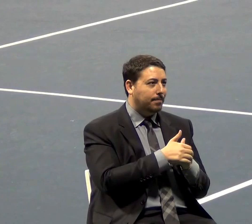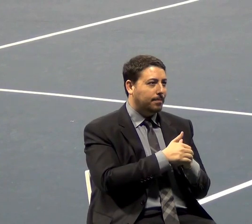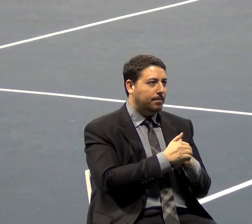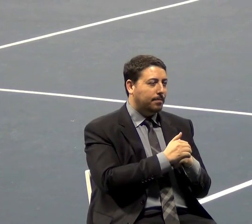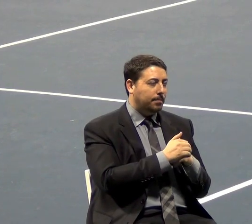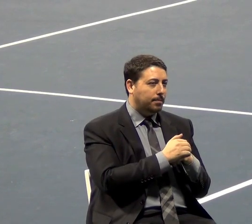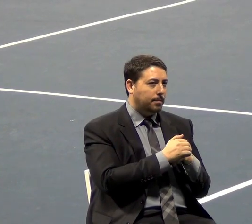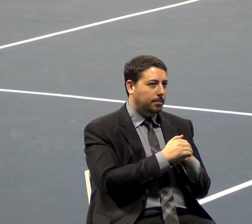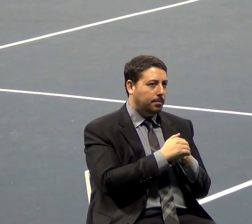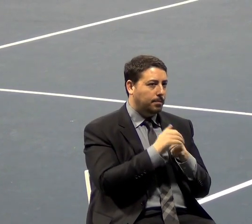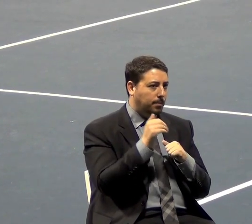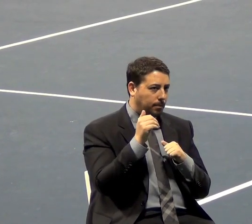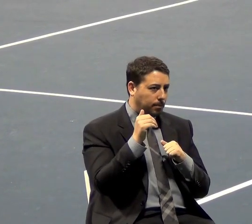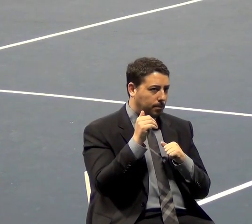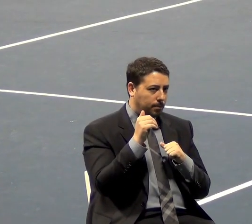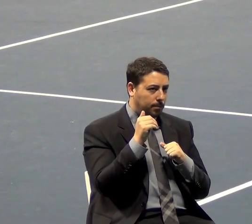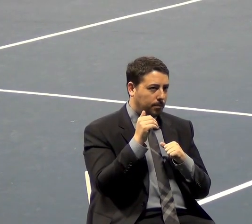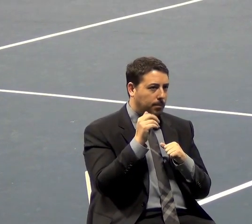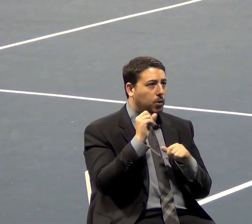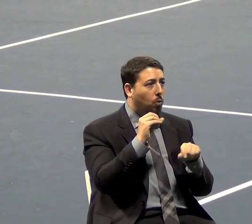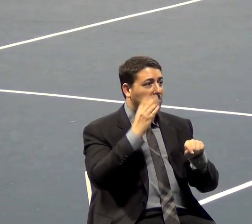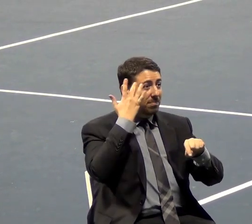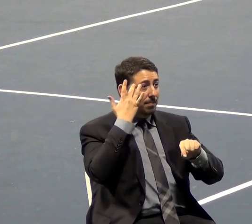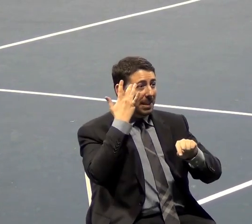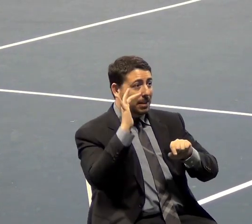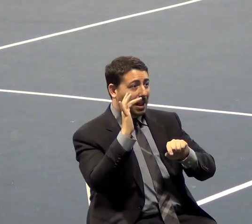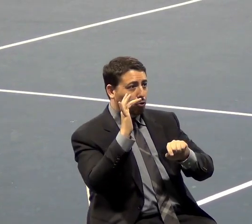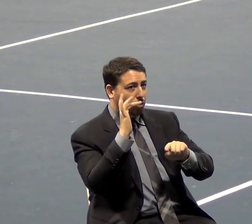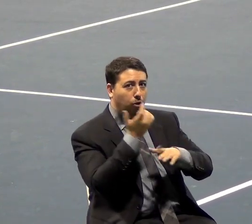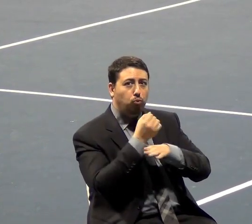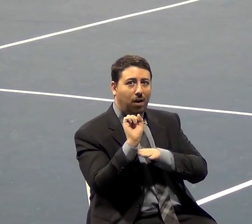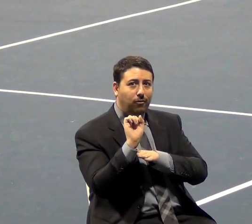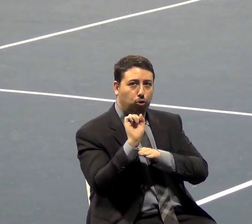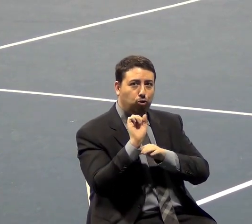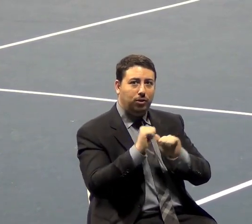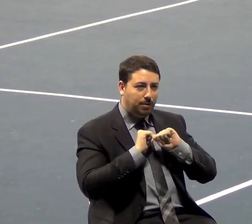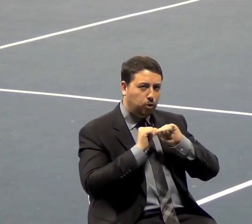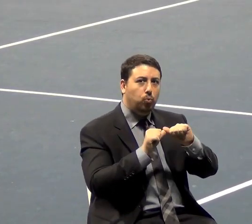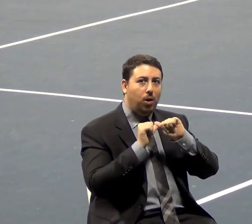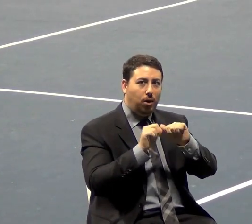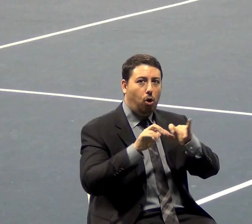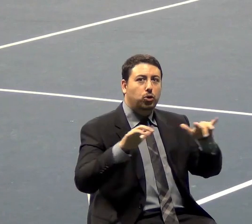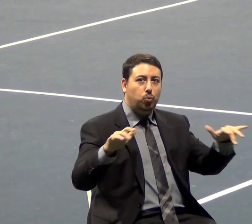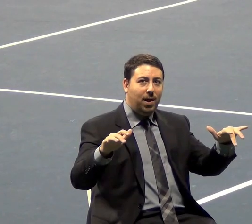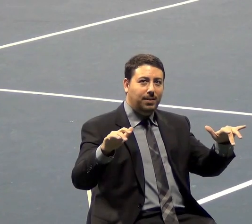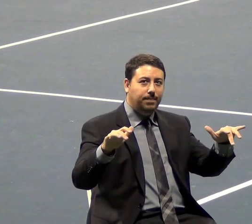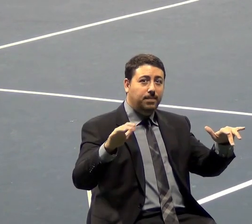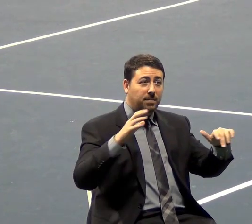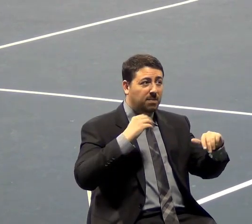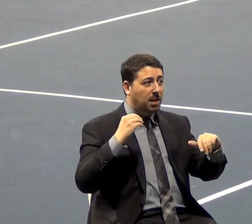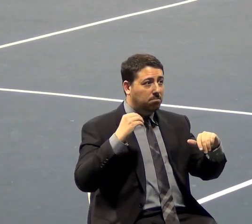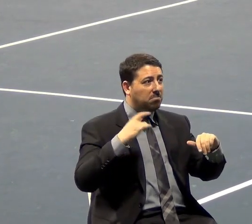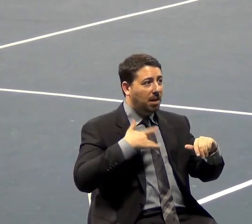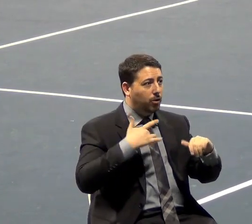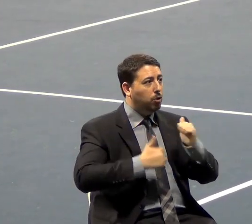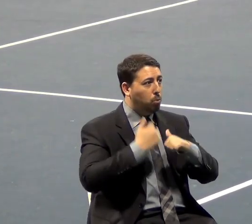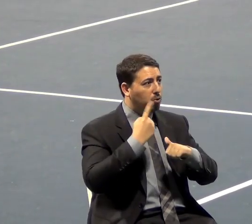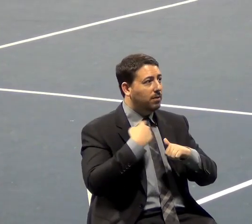So intellectually, intellectually the revolution is well on its way, and I think most of us realize that